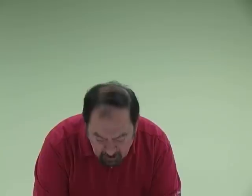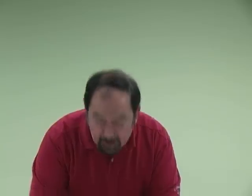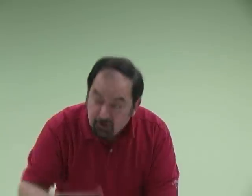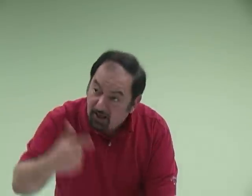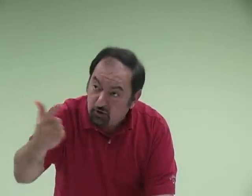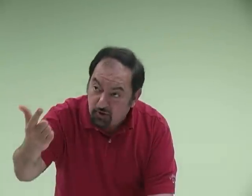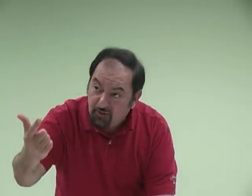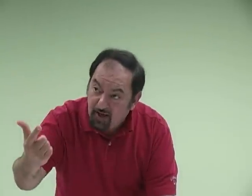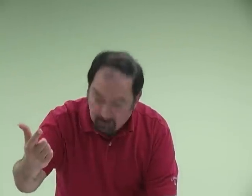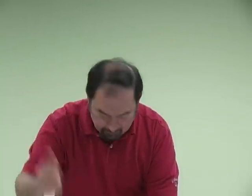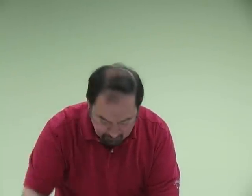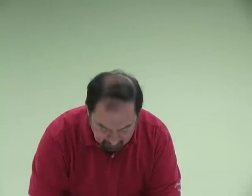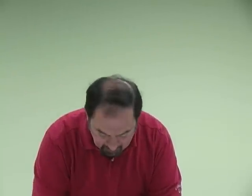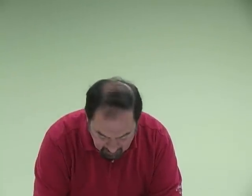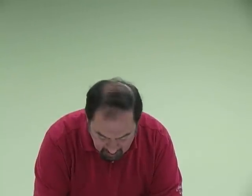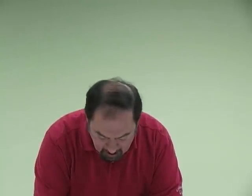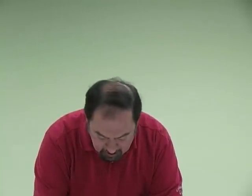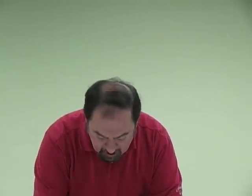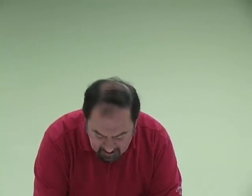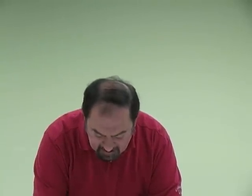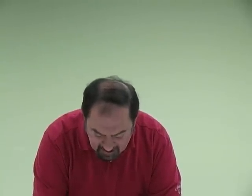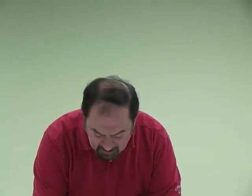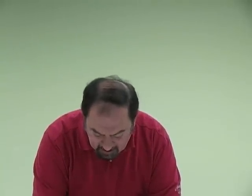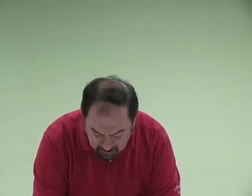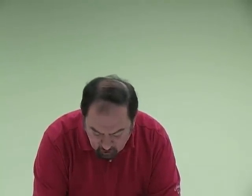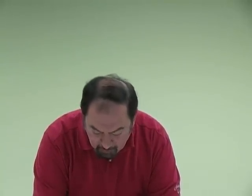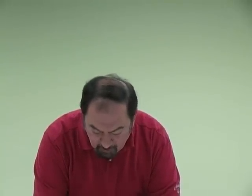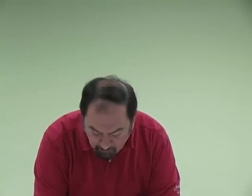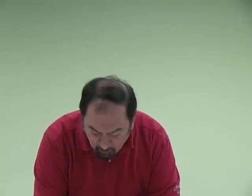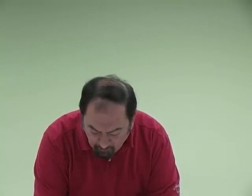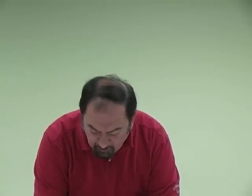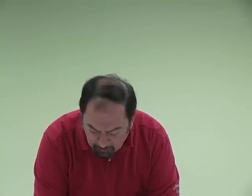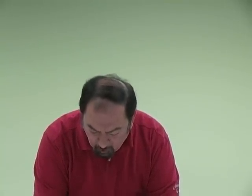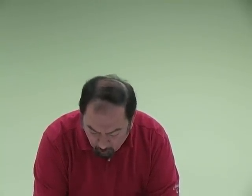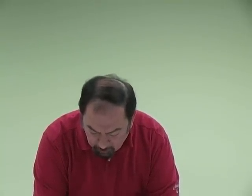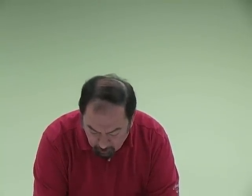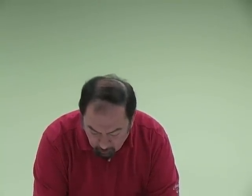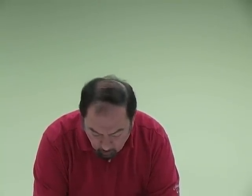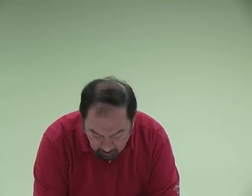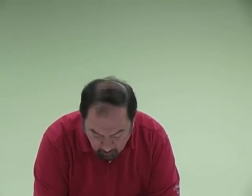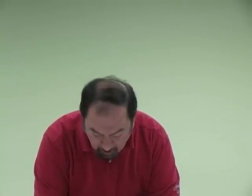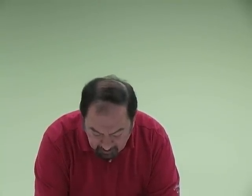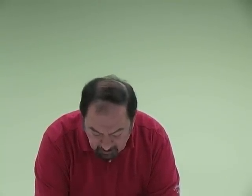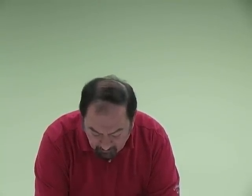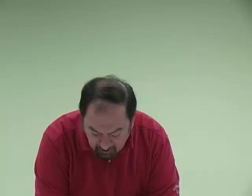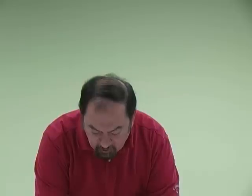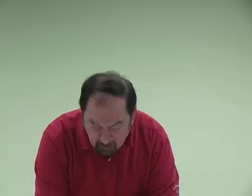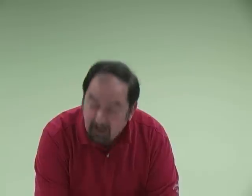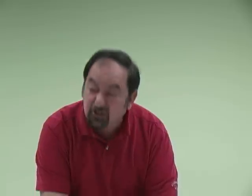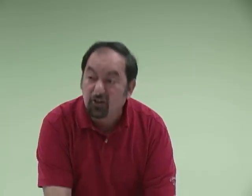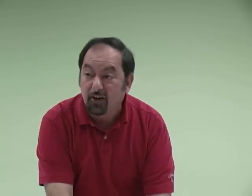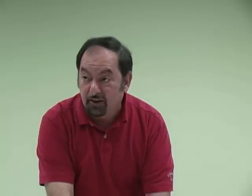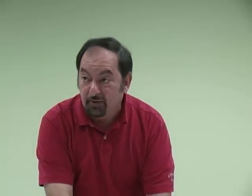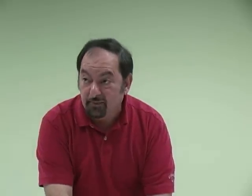He's talking to Nathanael. Jesus answered and said to him, Before Philip called you, when you were under the fig tree, I saw you.